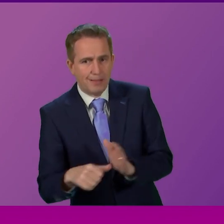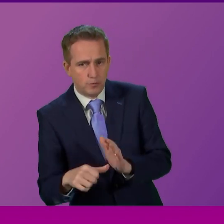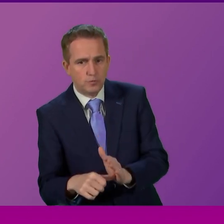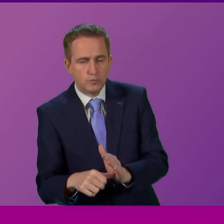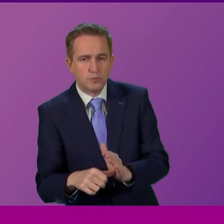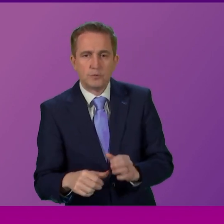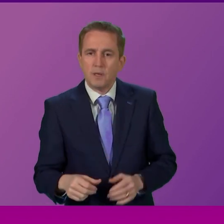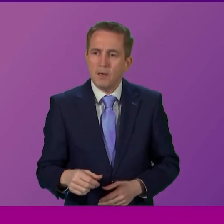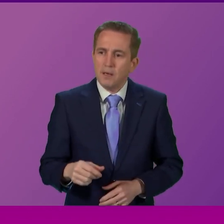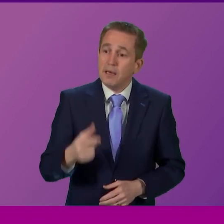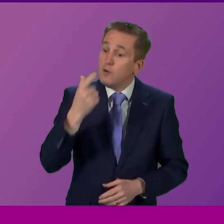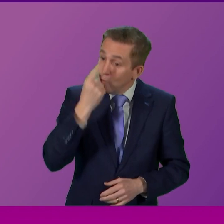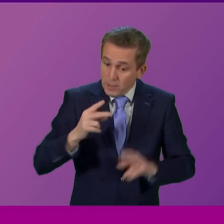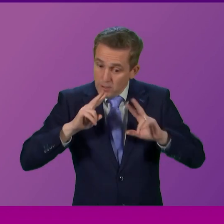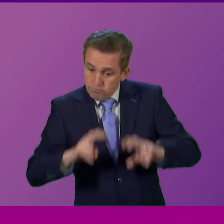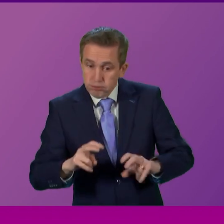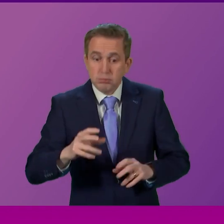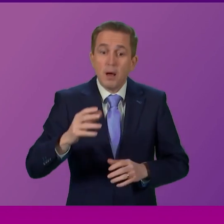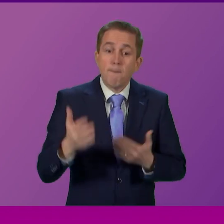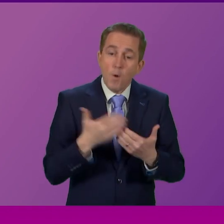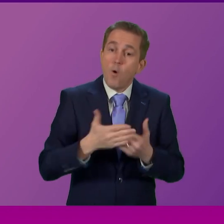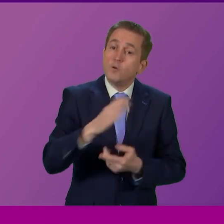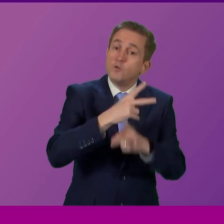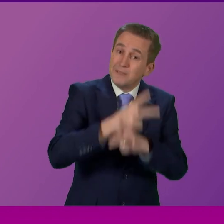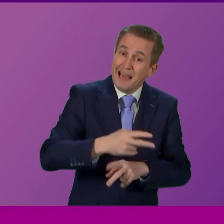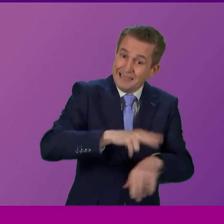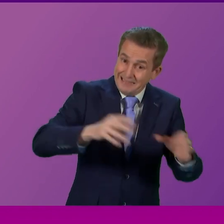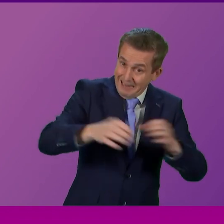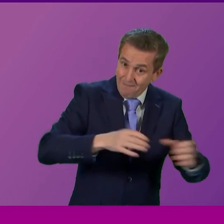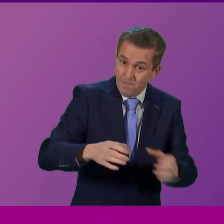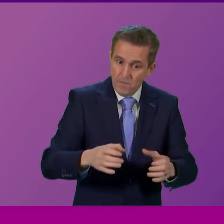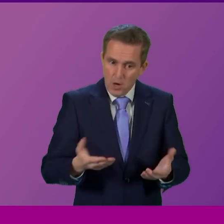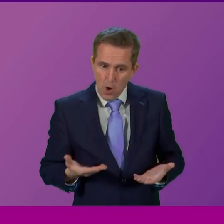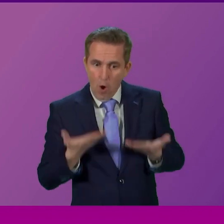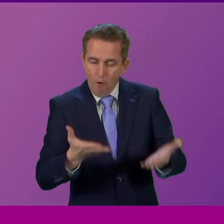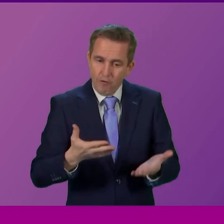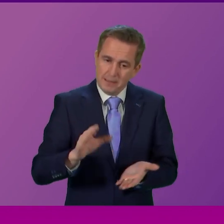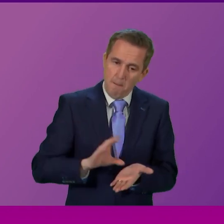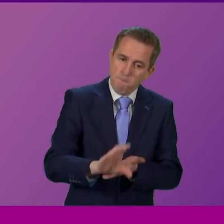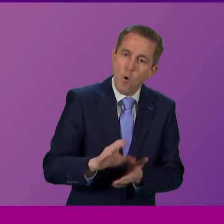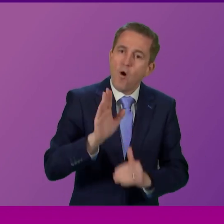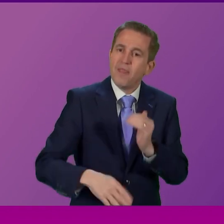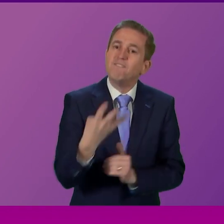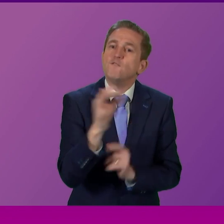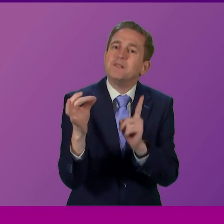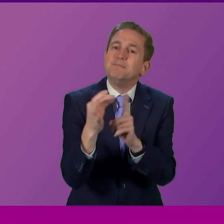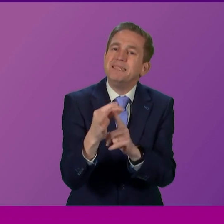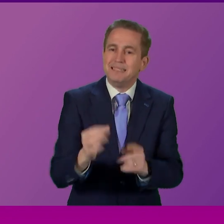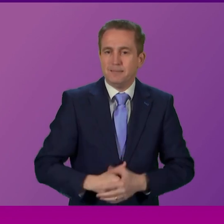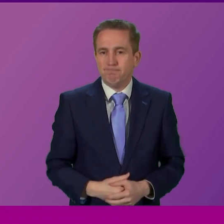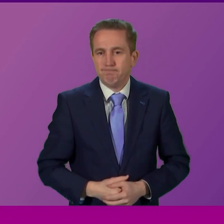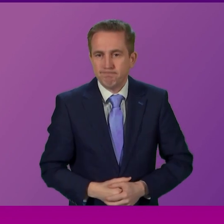more social care staff by valuing them and ensuring they are offered more than this Government's insulting rise of 40 pence Can